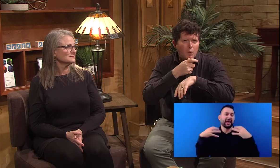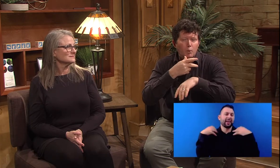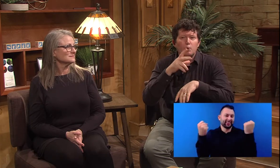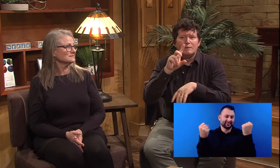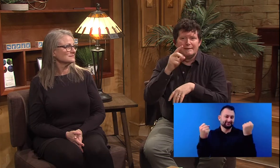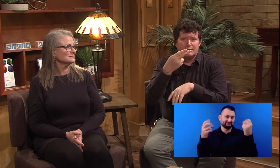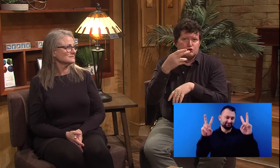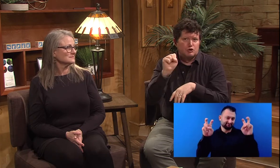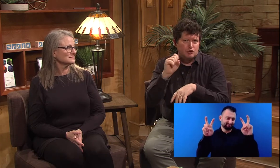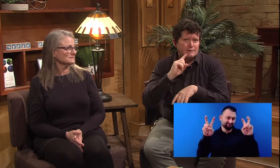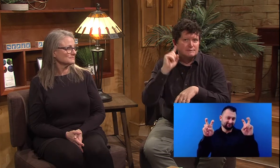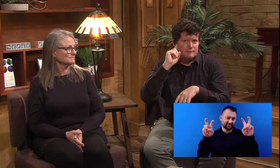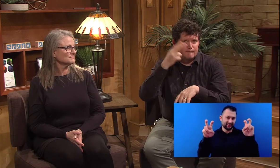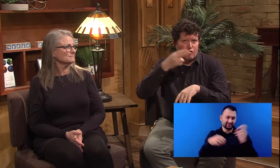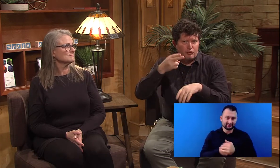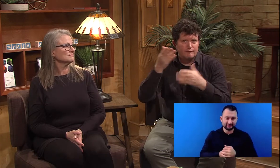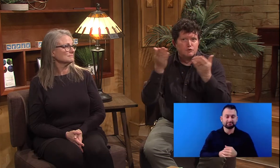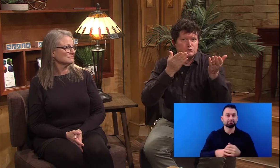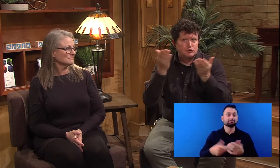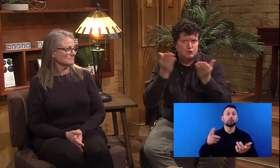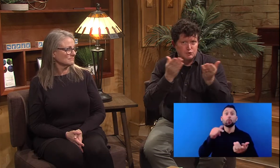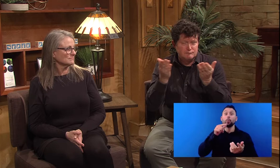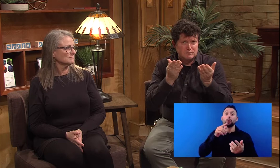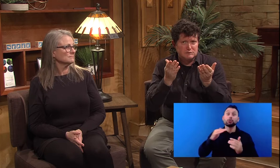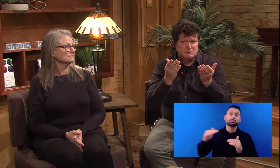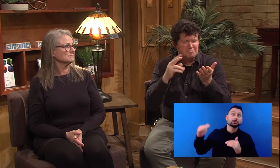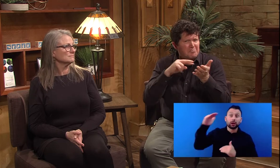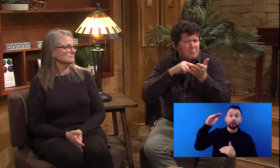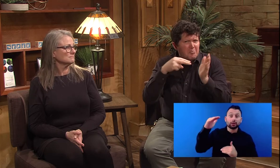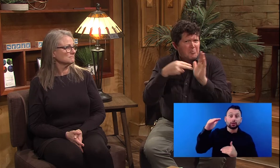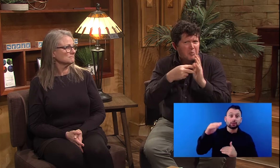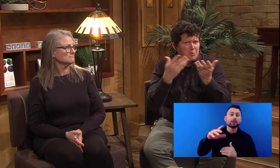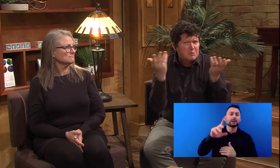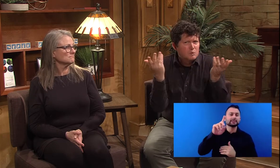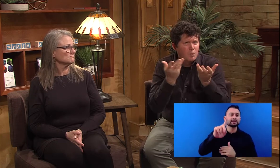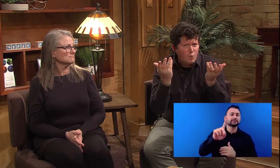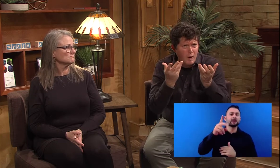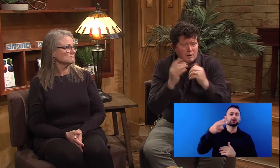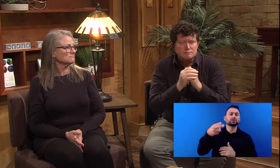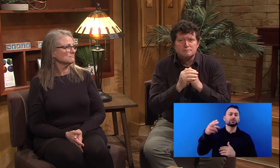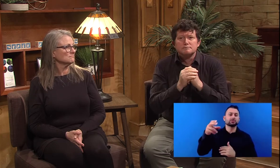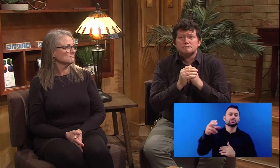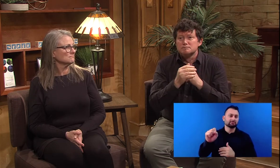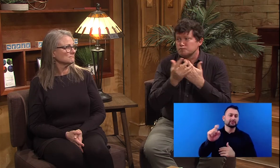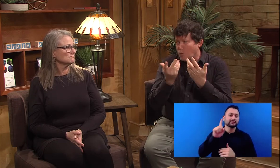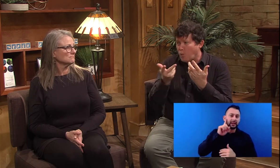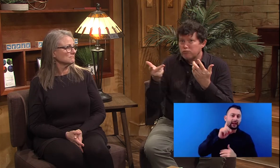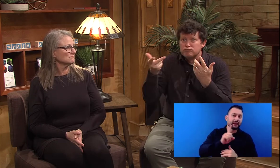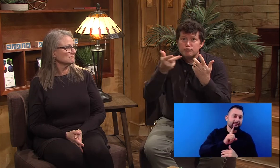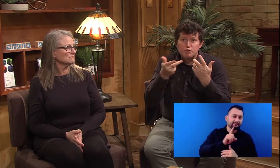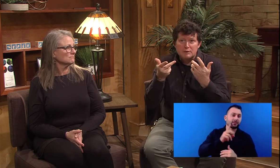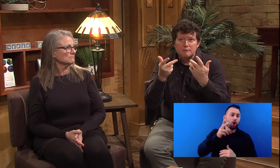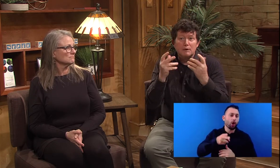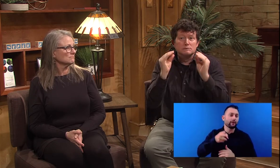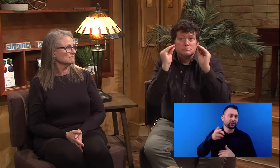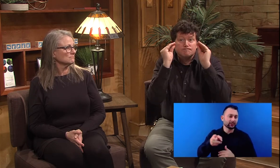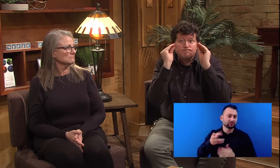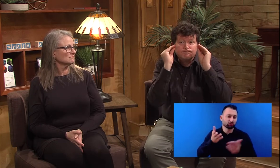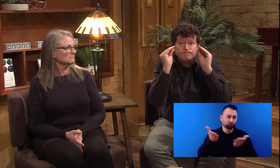This show has been sponsored by Deaf and Hard of Hearing Services, DHHS, and the